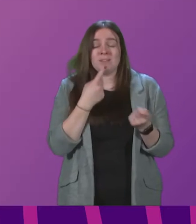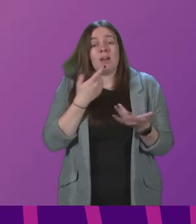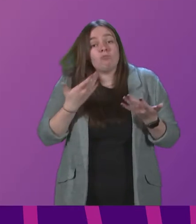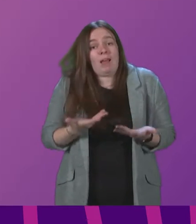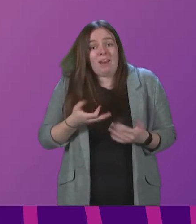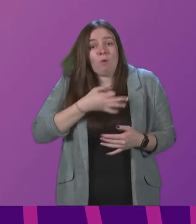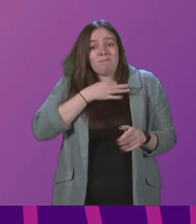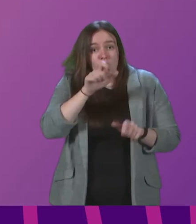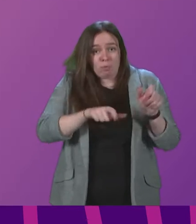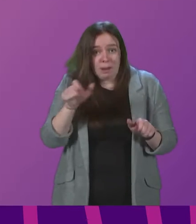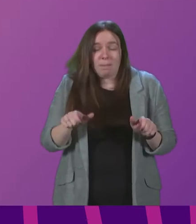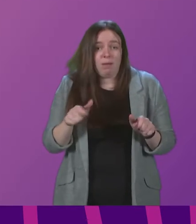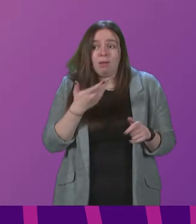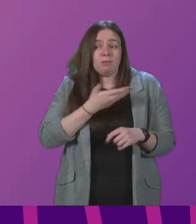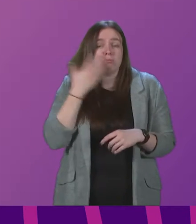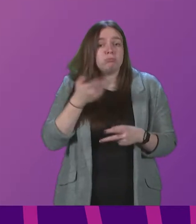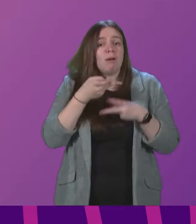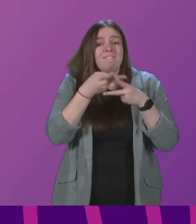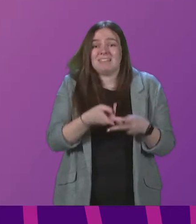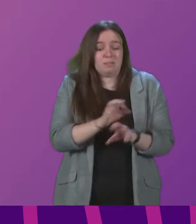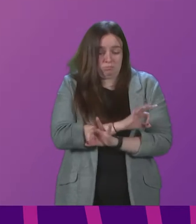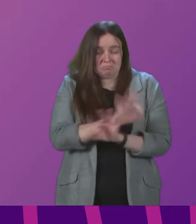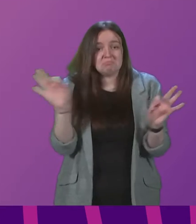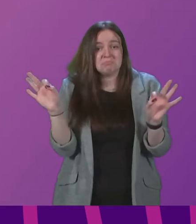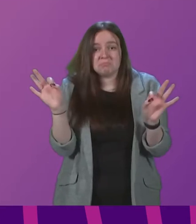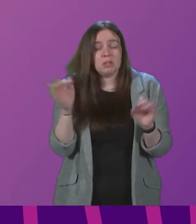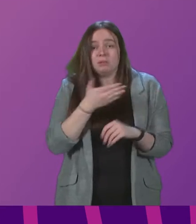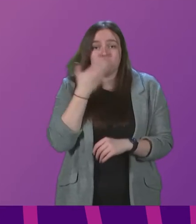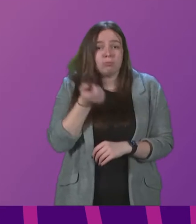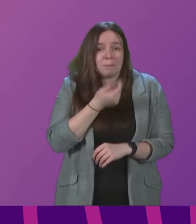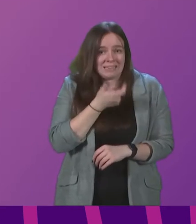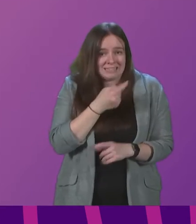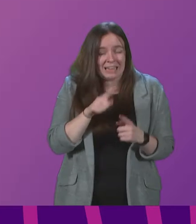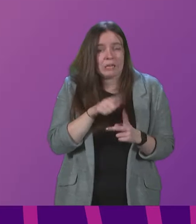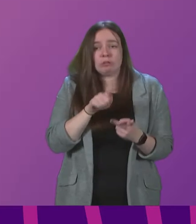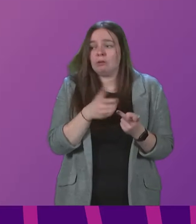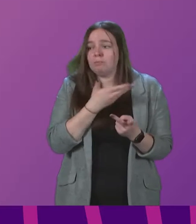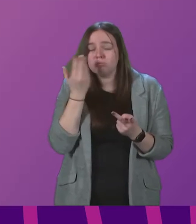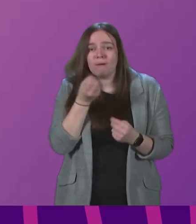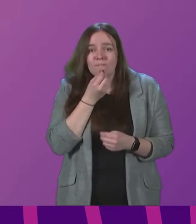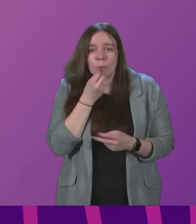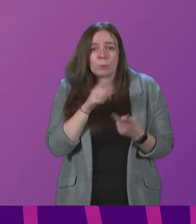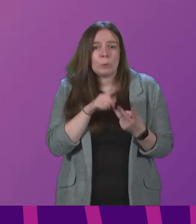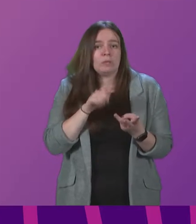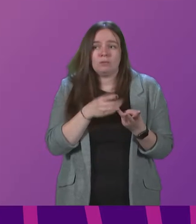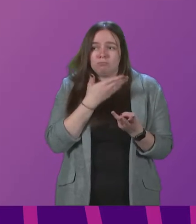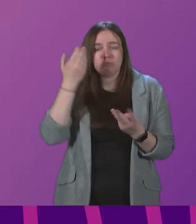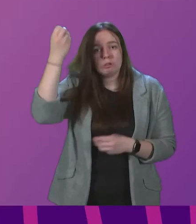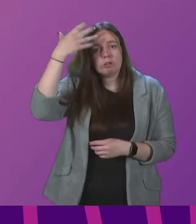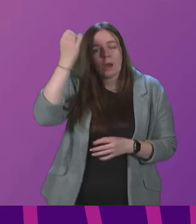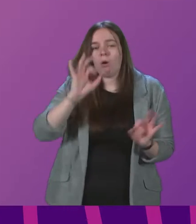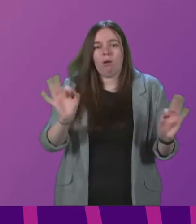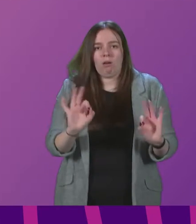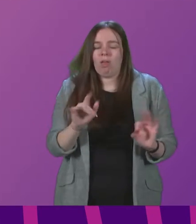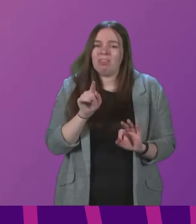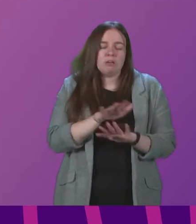are going without visits whatsoever, without medication, without food and without showering. That